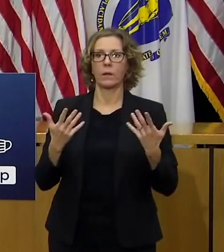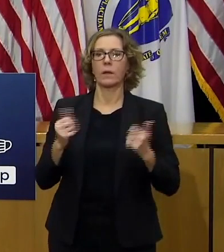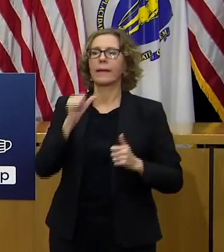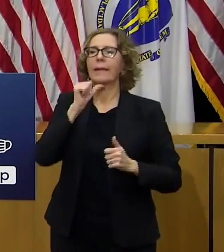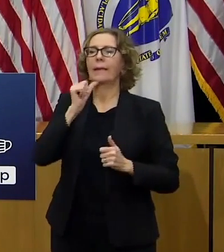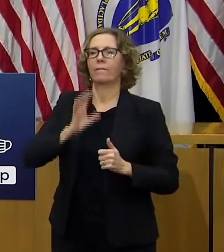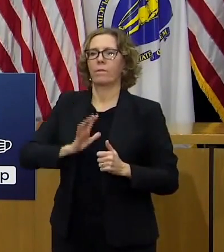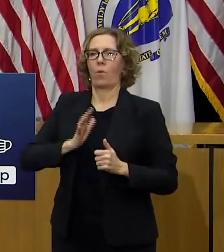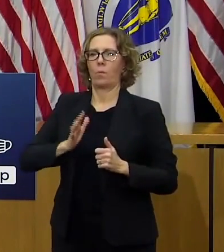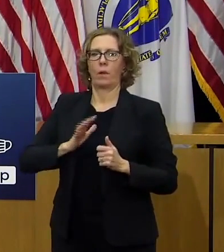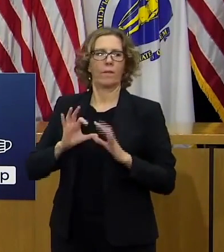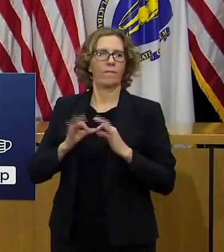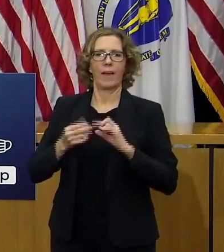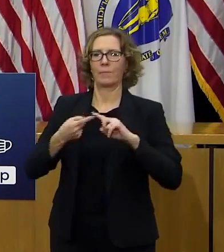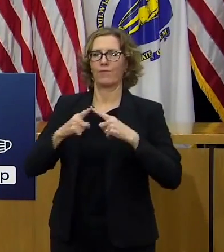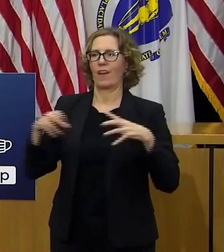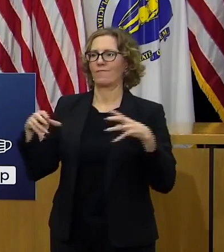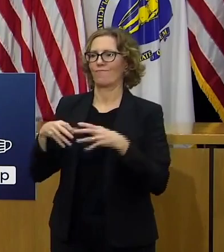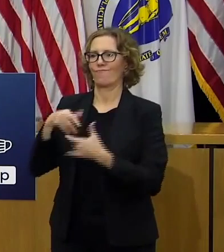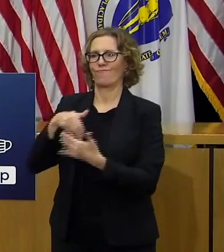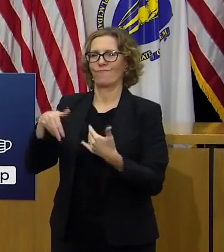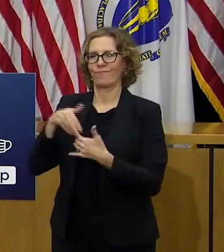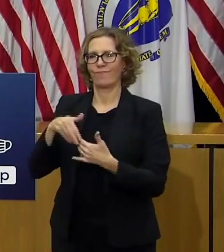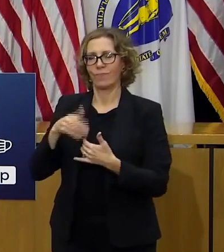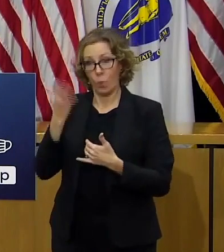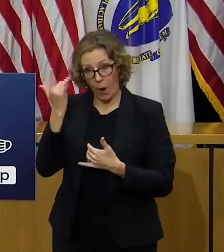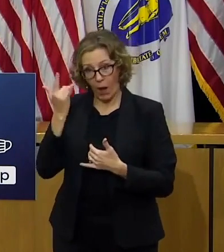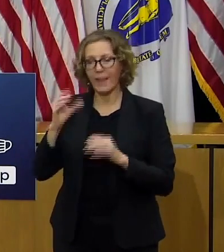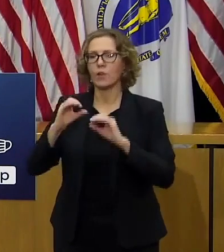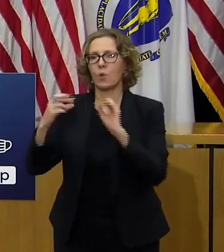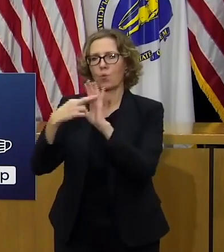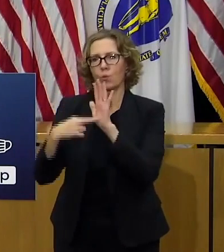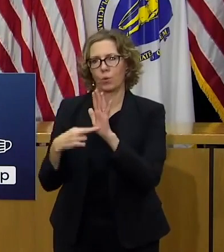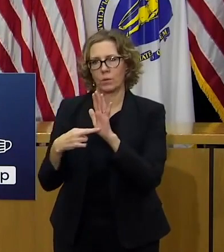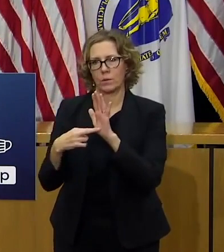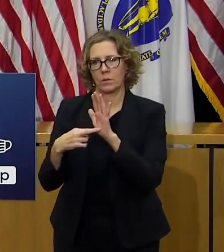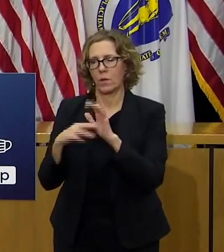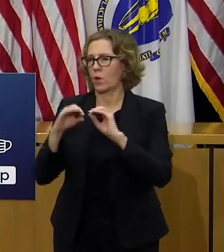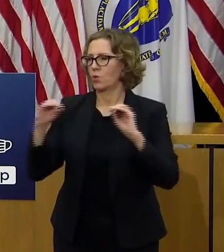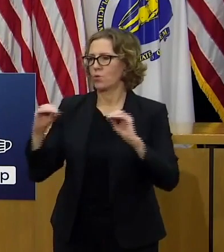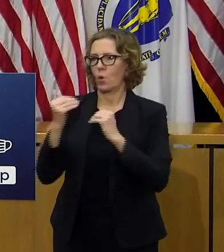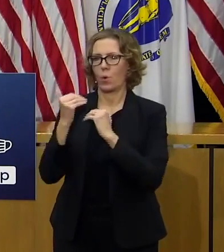because there are no masks there are no rules there are no guidance there are no time limits